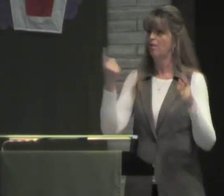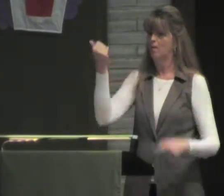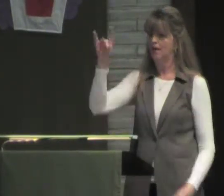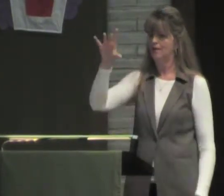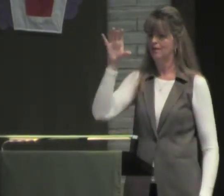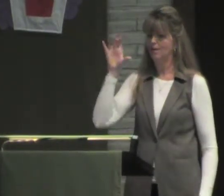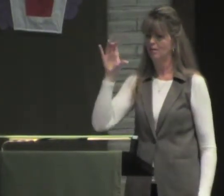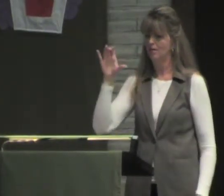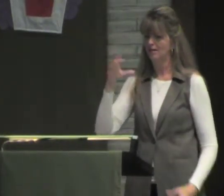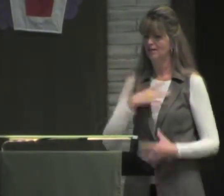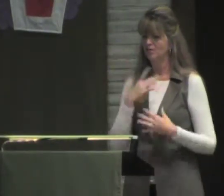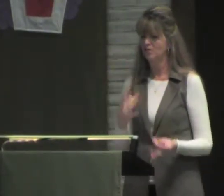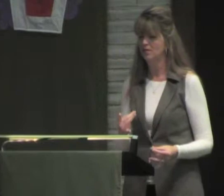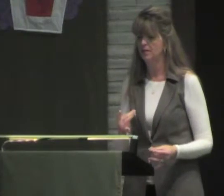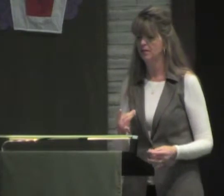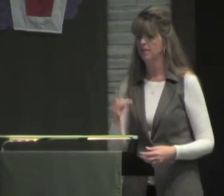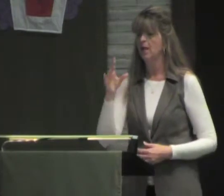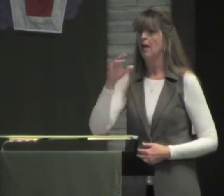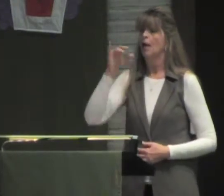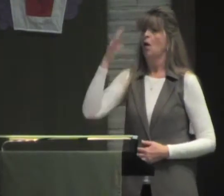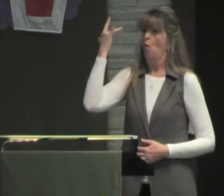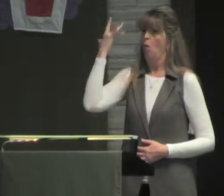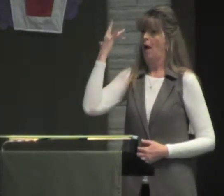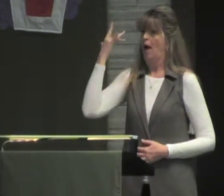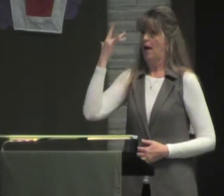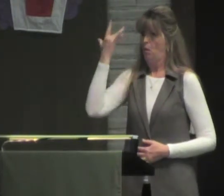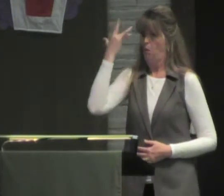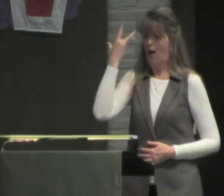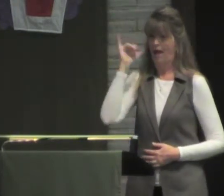that was really popular in this country.